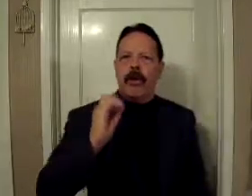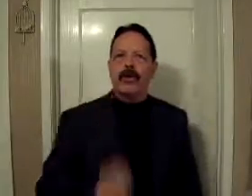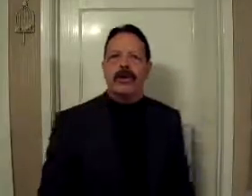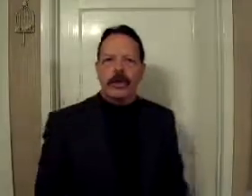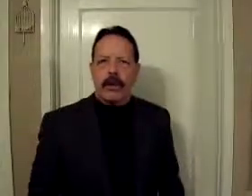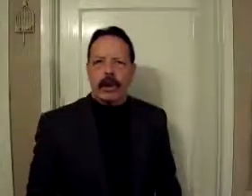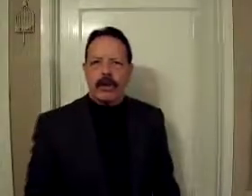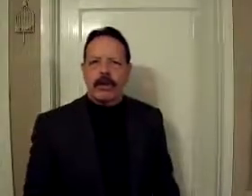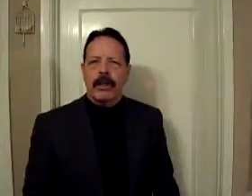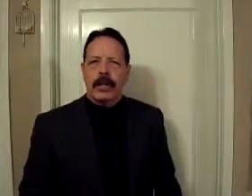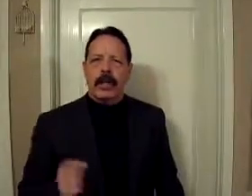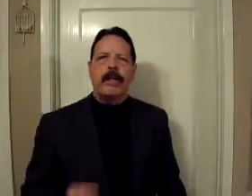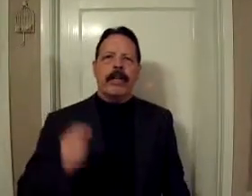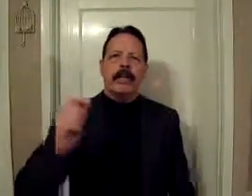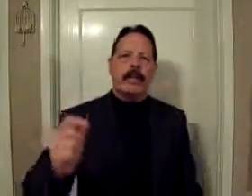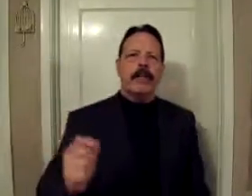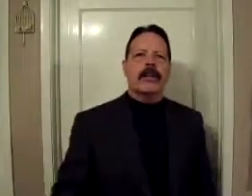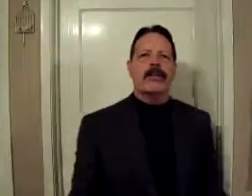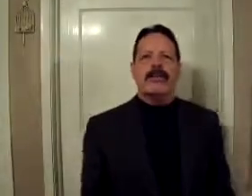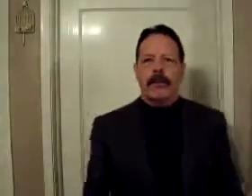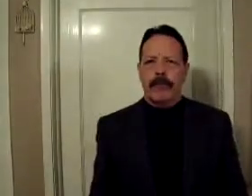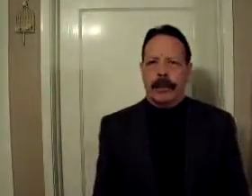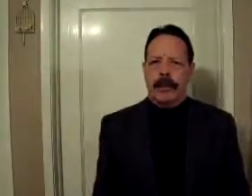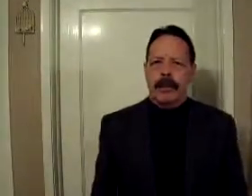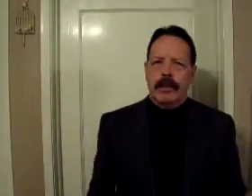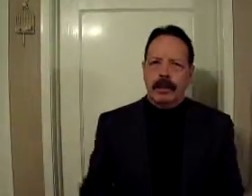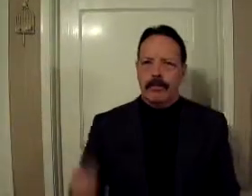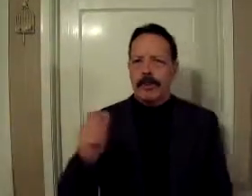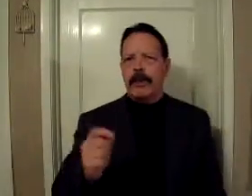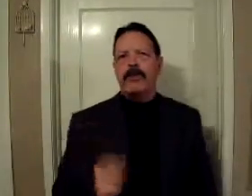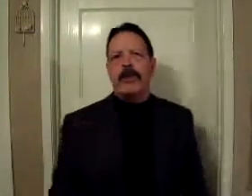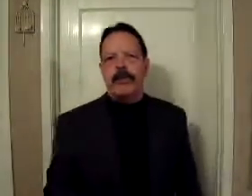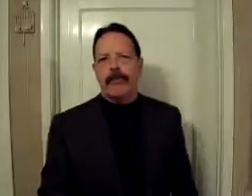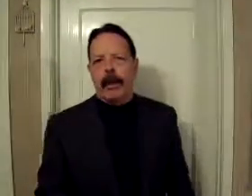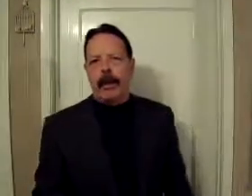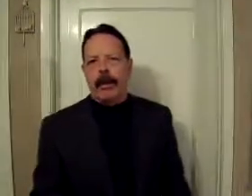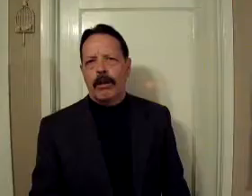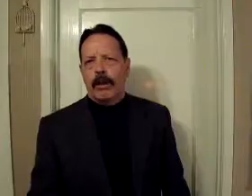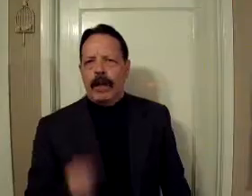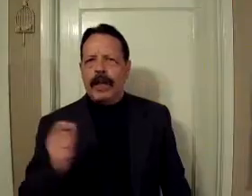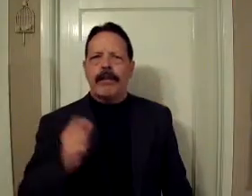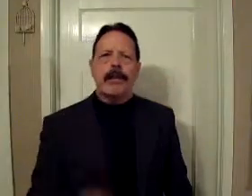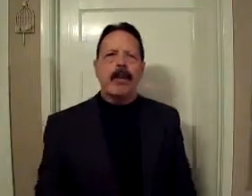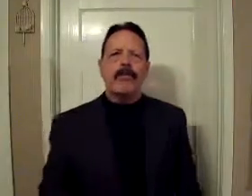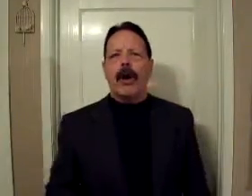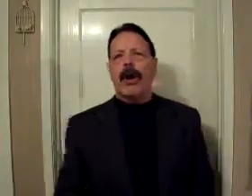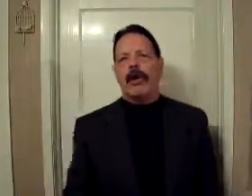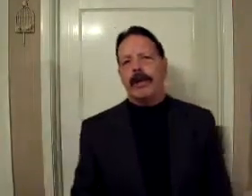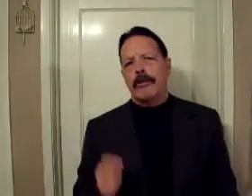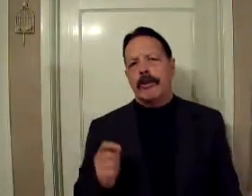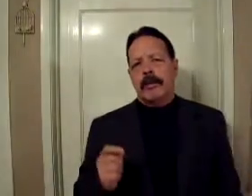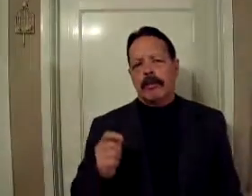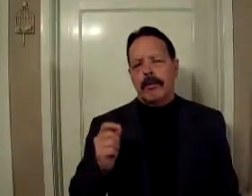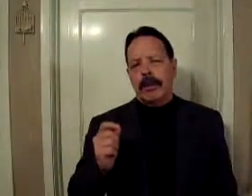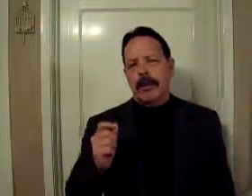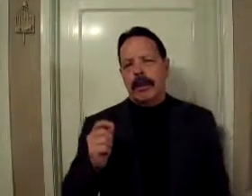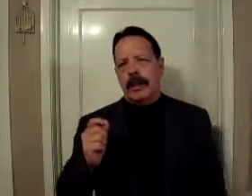own destruction. Here is Peter confirming the ministry of Paul. Even though Paul, in the